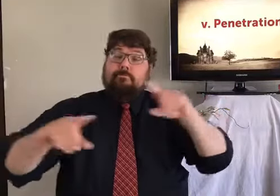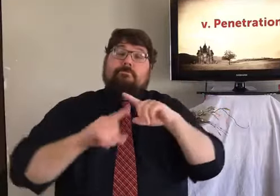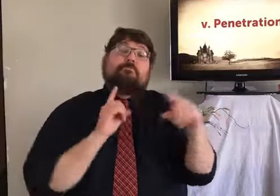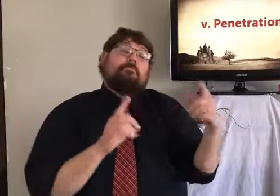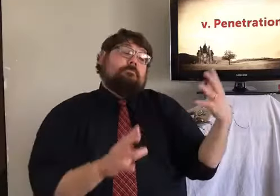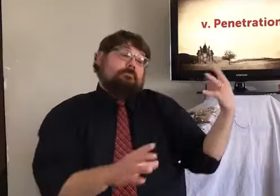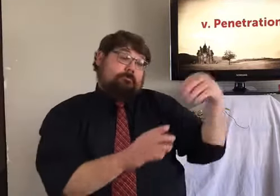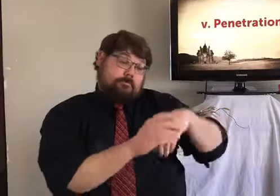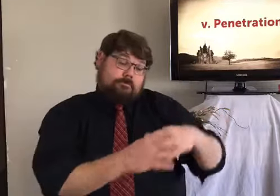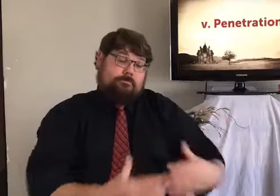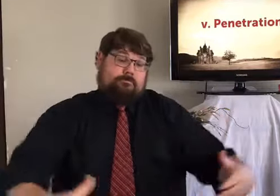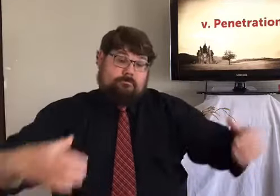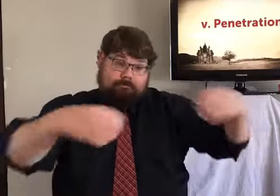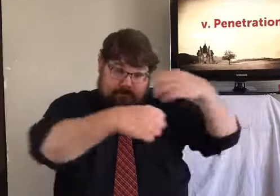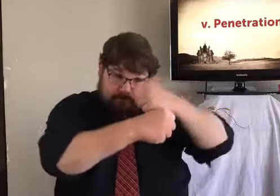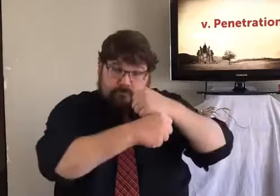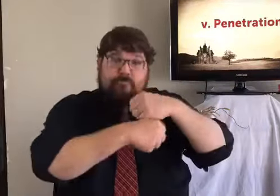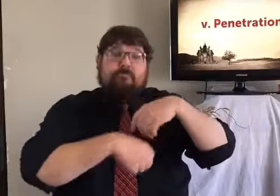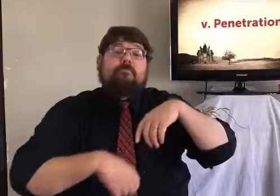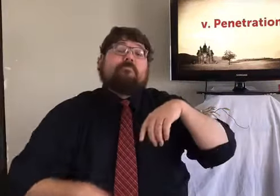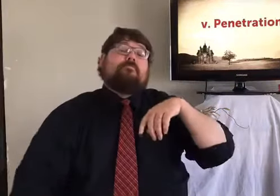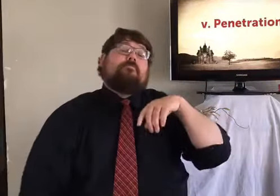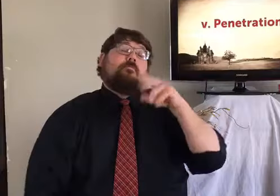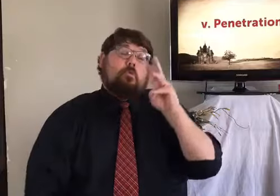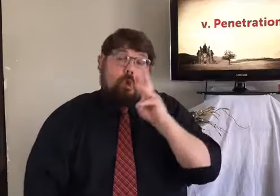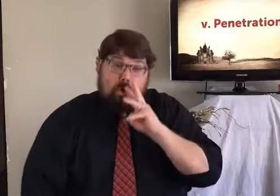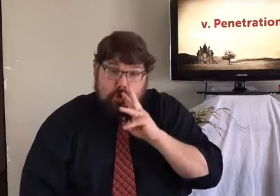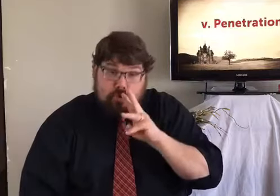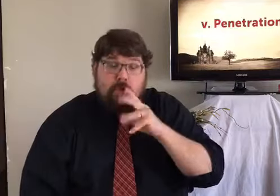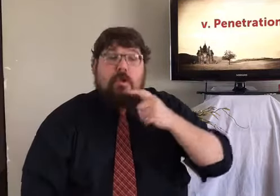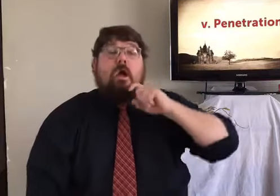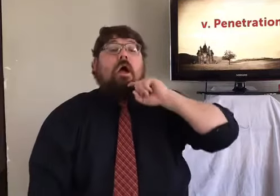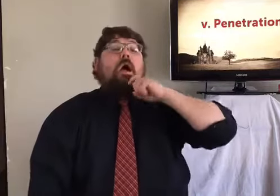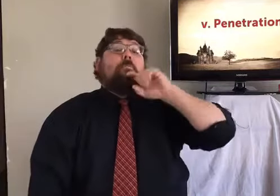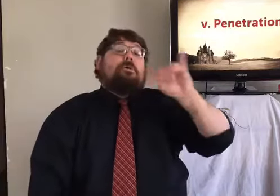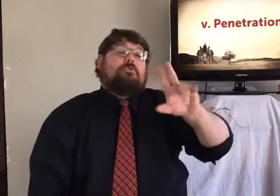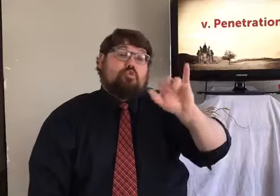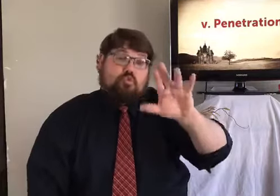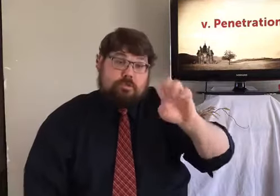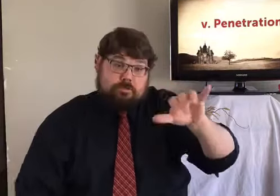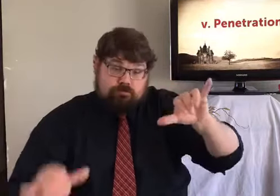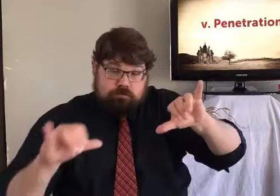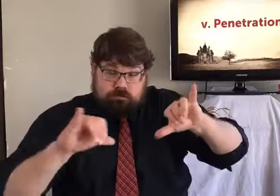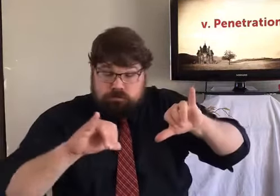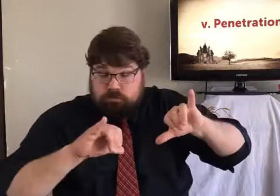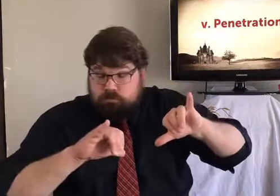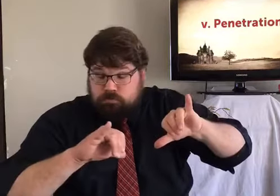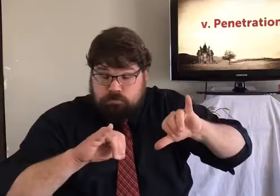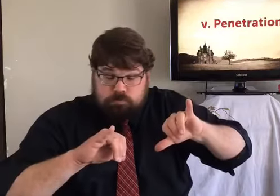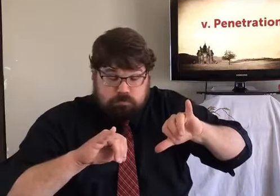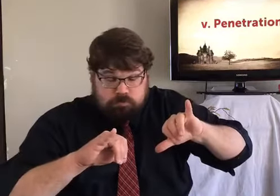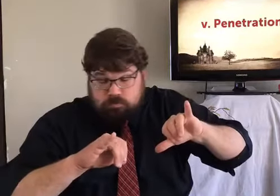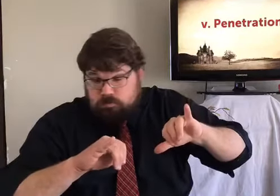get a bag, fill it with water, apple juice,